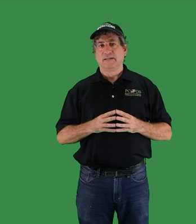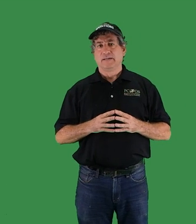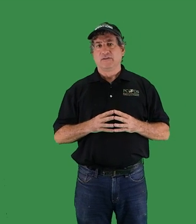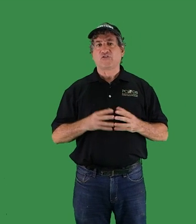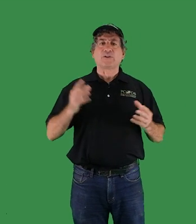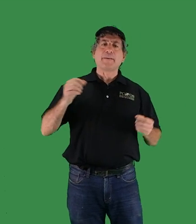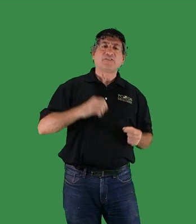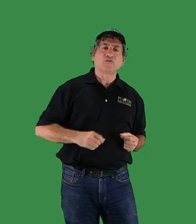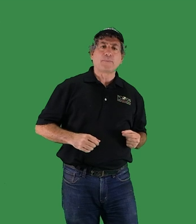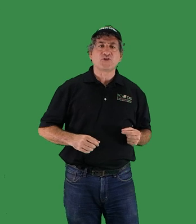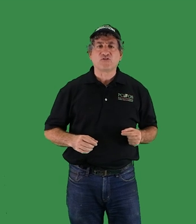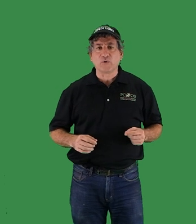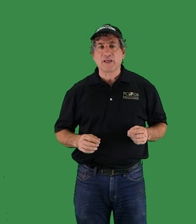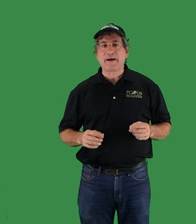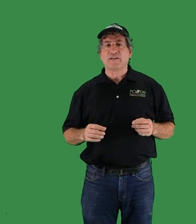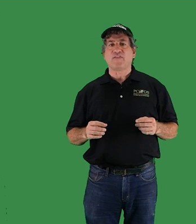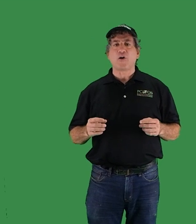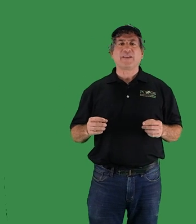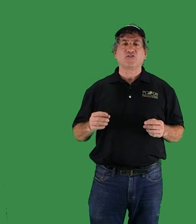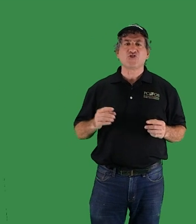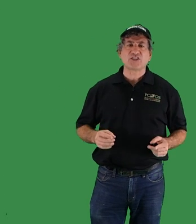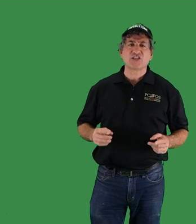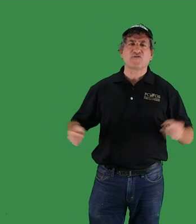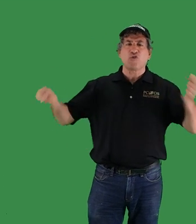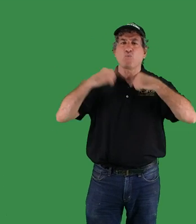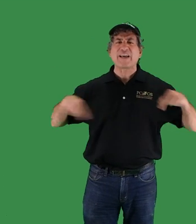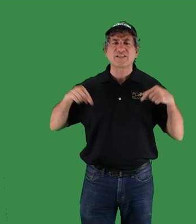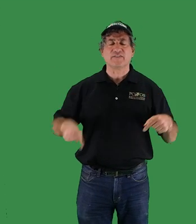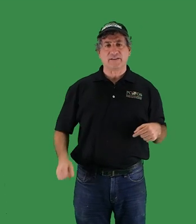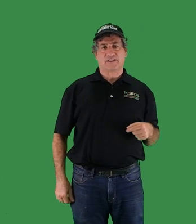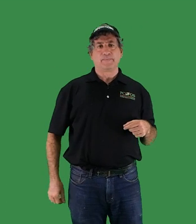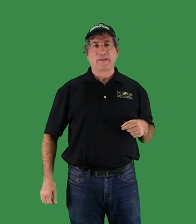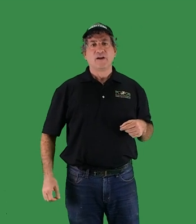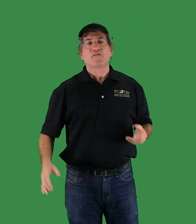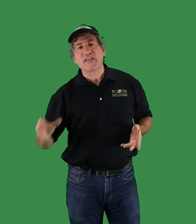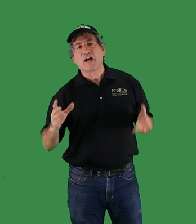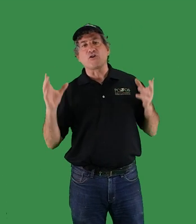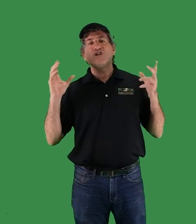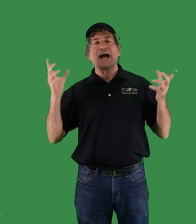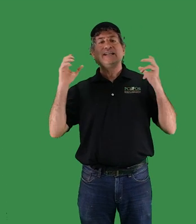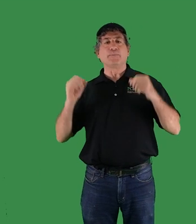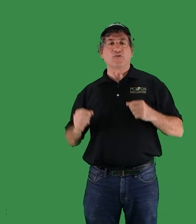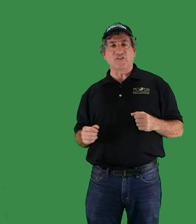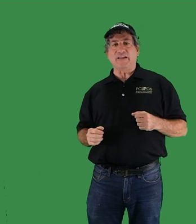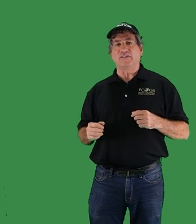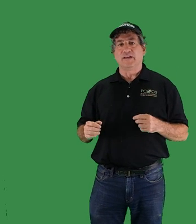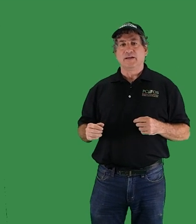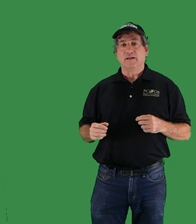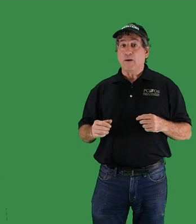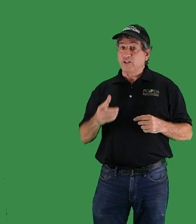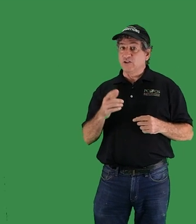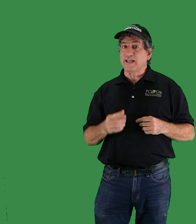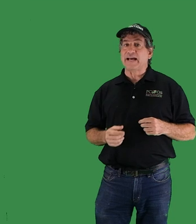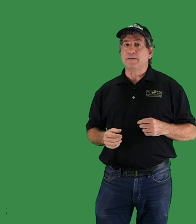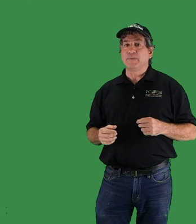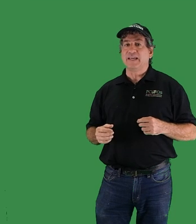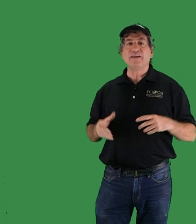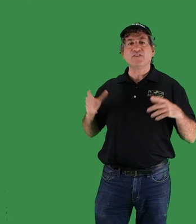So climate disruption is really about environmental justice for the rest of us. For the other 90%. And when you look at it, even